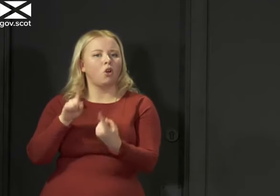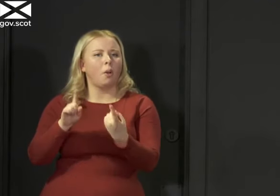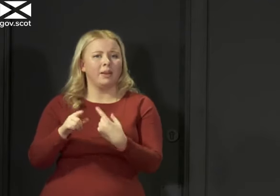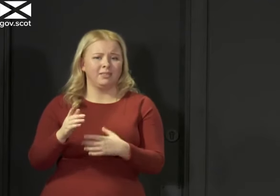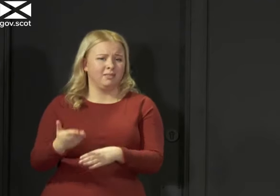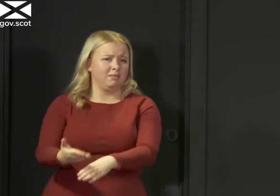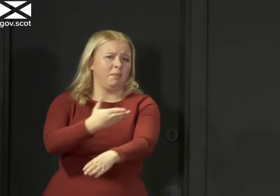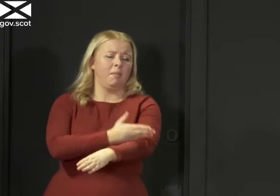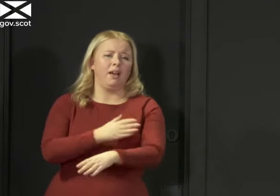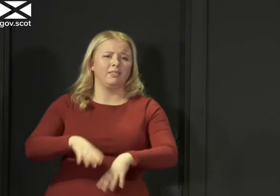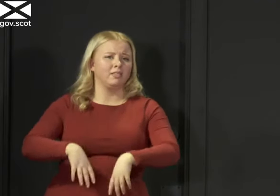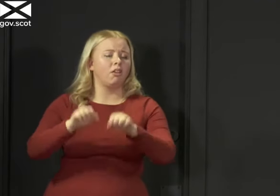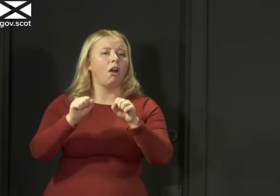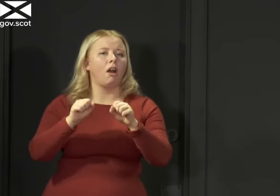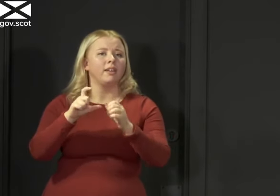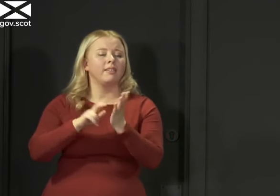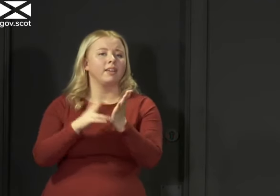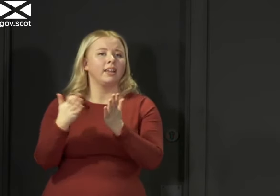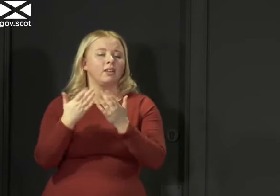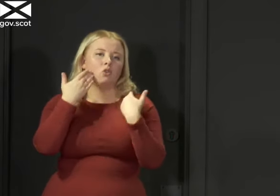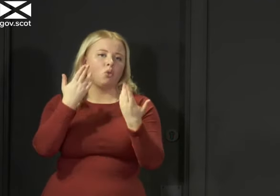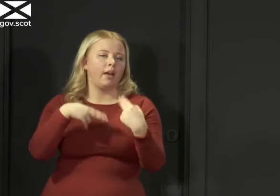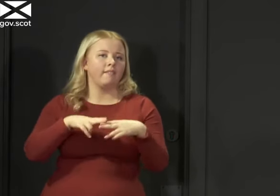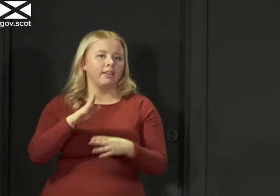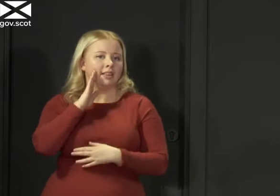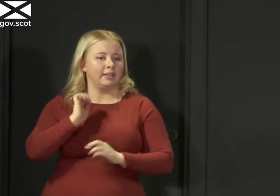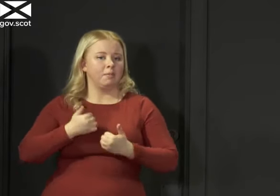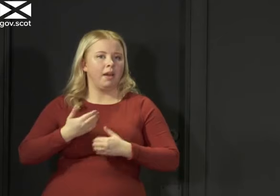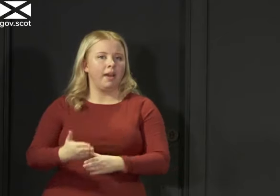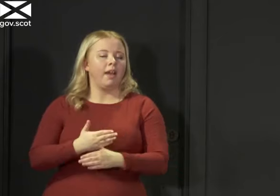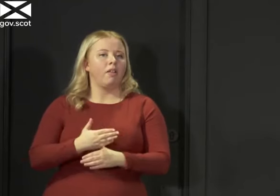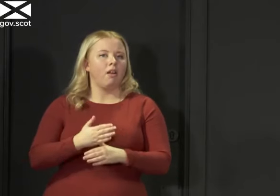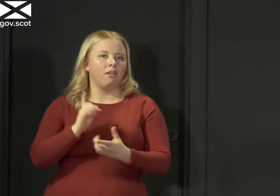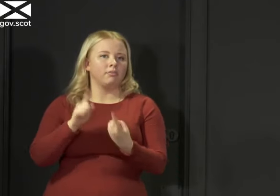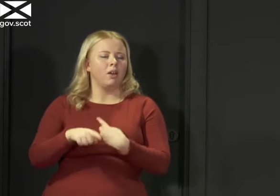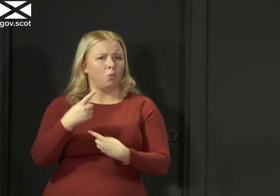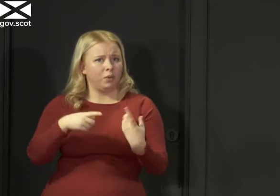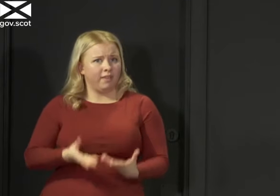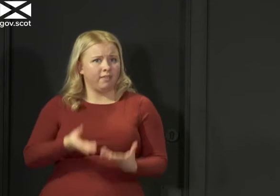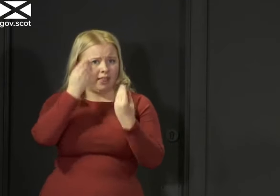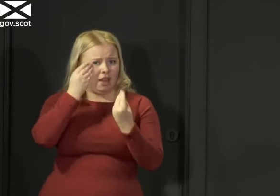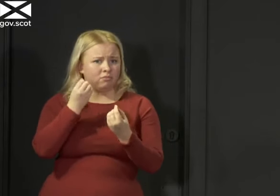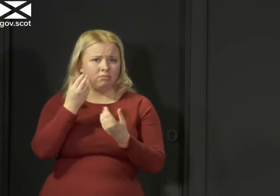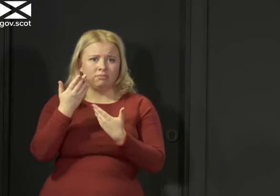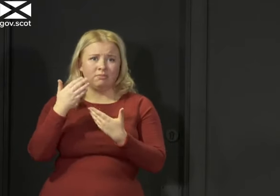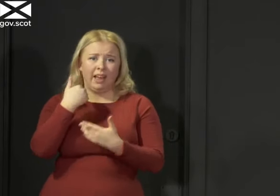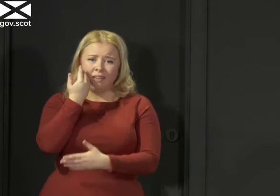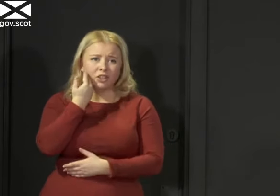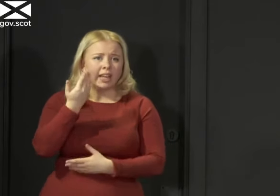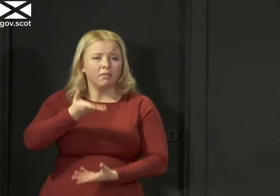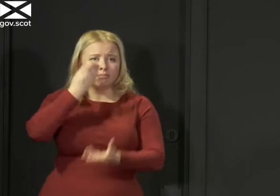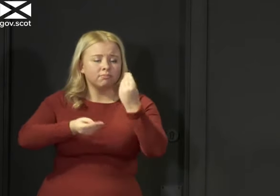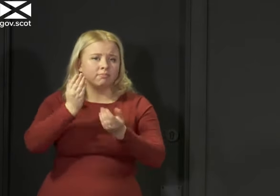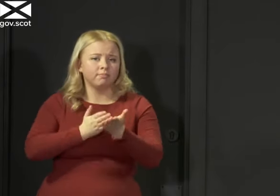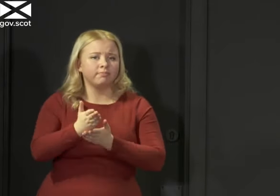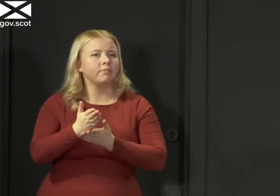very start of this epidemic. And I don't know if you were listening to some of my earlier answers. We have learned almost every day new things about